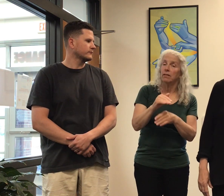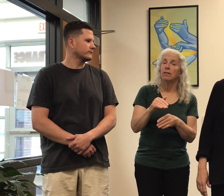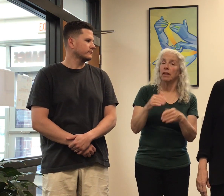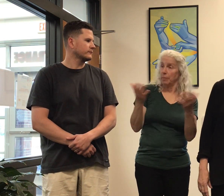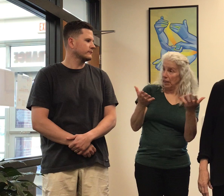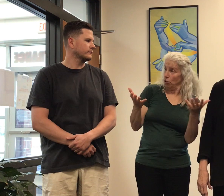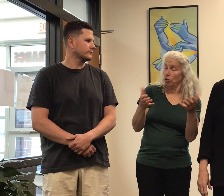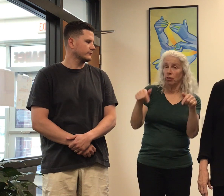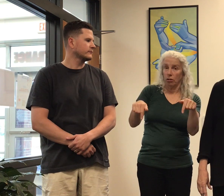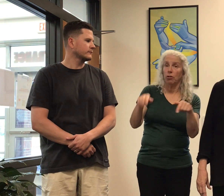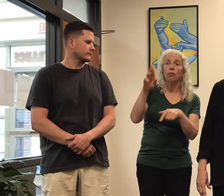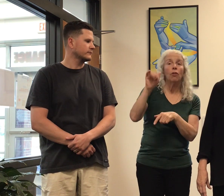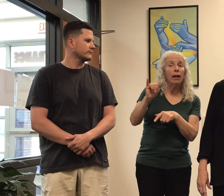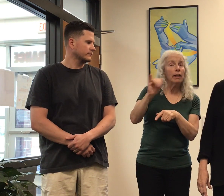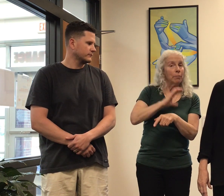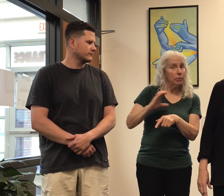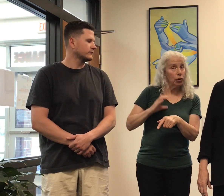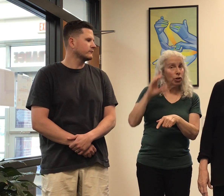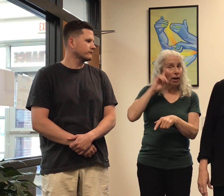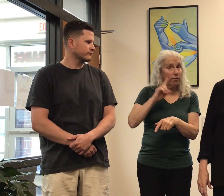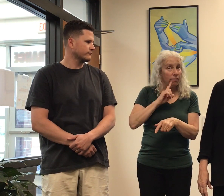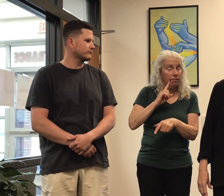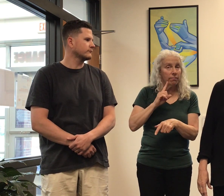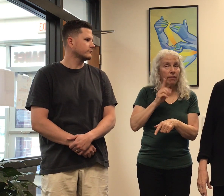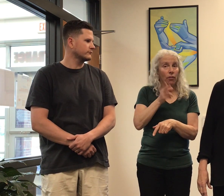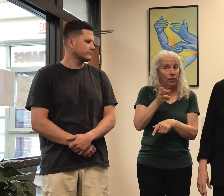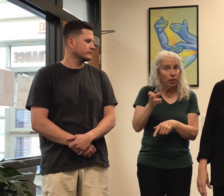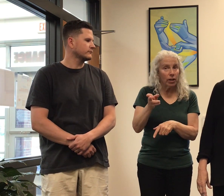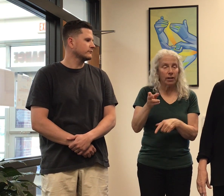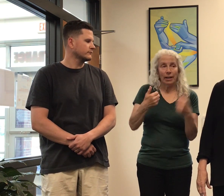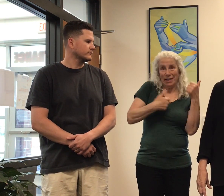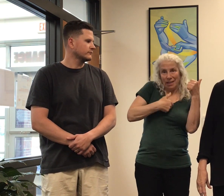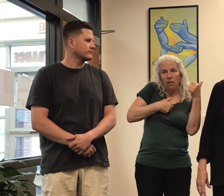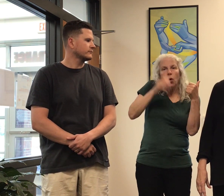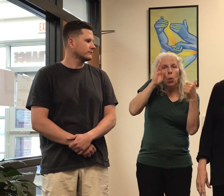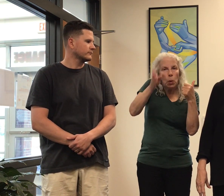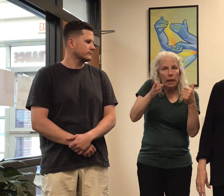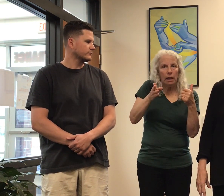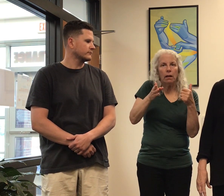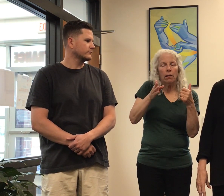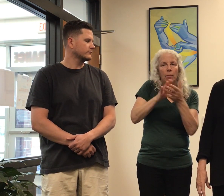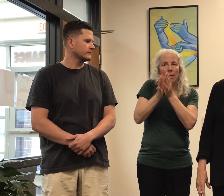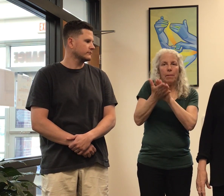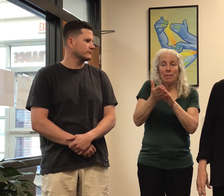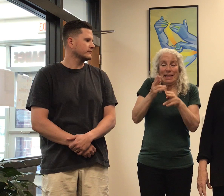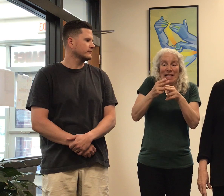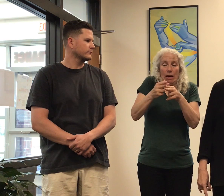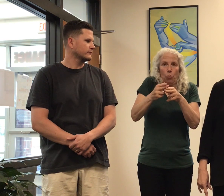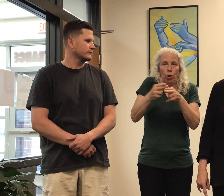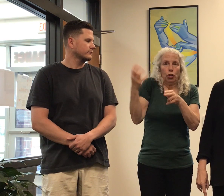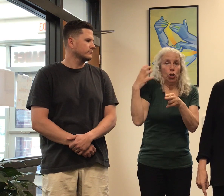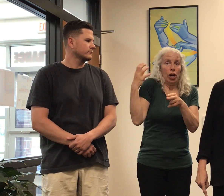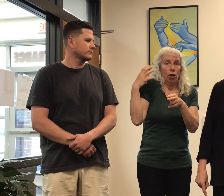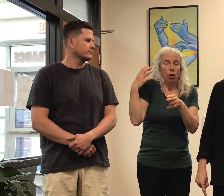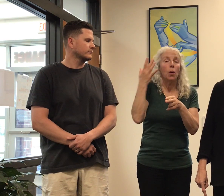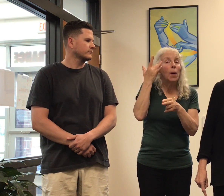Island Commission on the Deaf to announce that I am the temporary chair of the Commission, while Kimberly Marthers